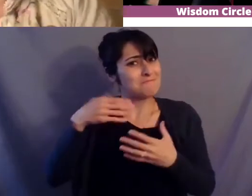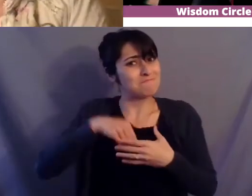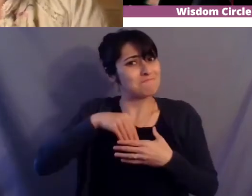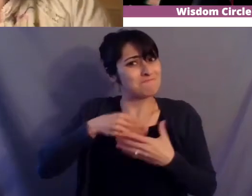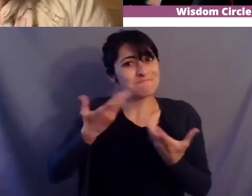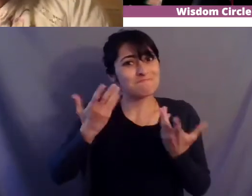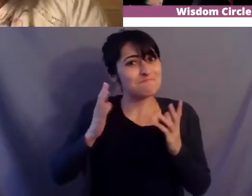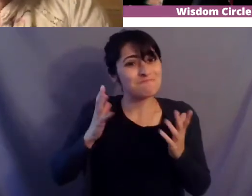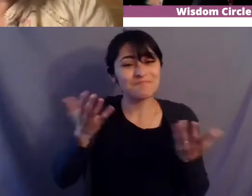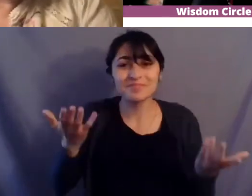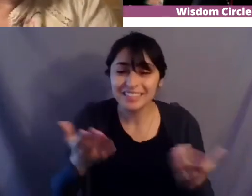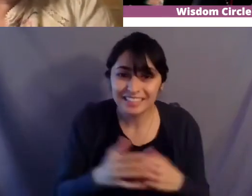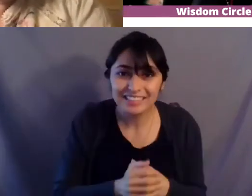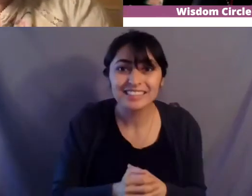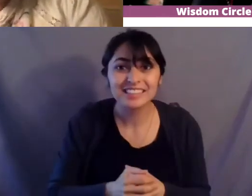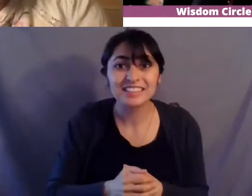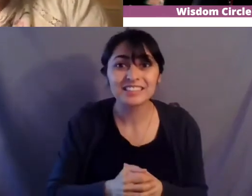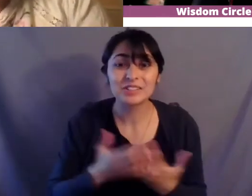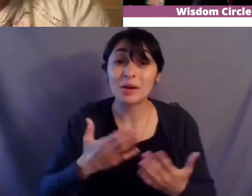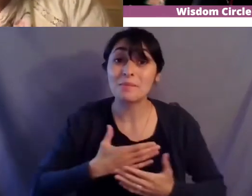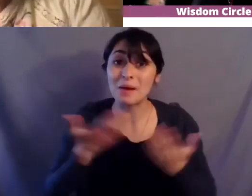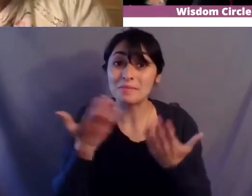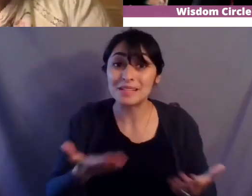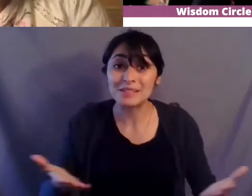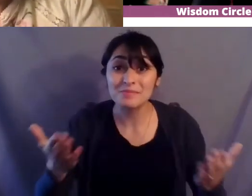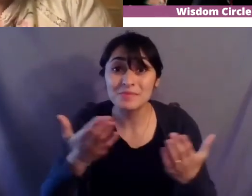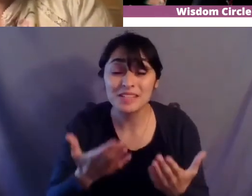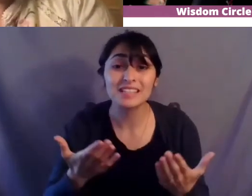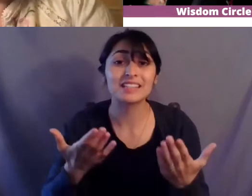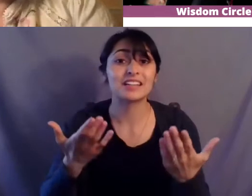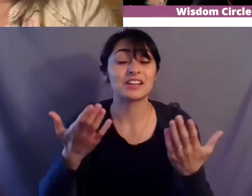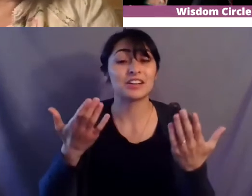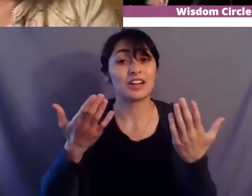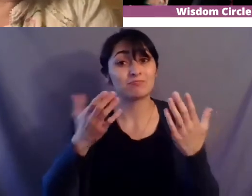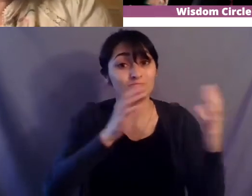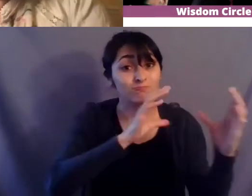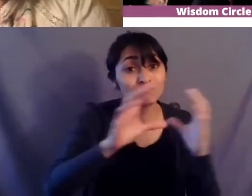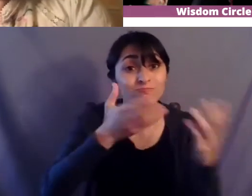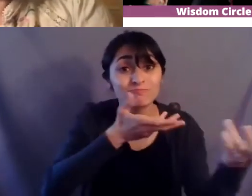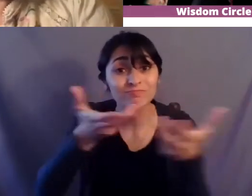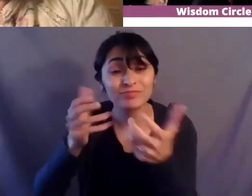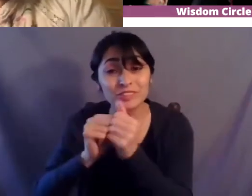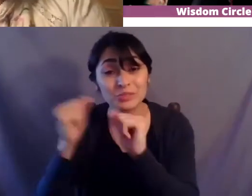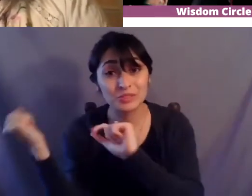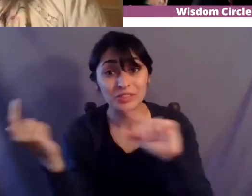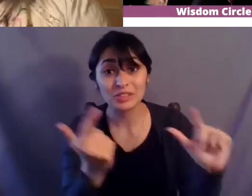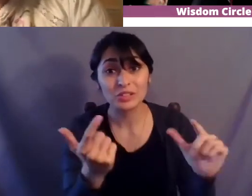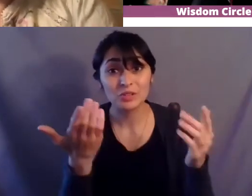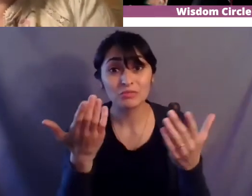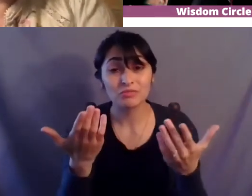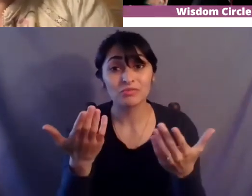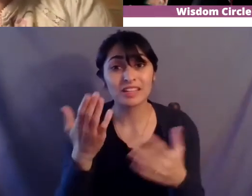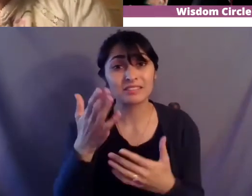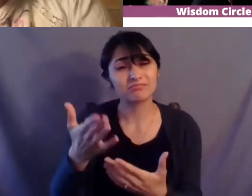and um good to good to be speaking out across the waves to all the tewa and pueblo lands that you